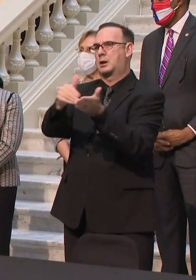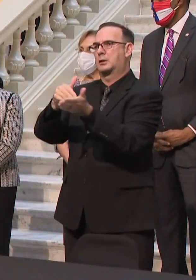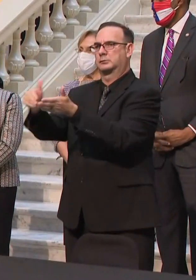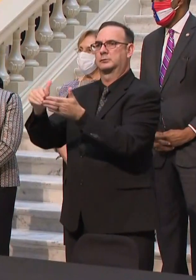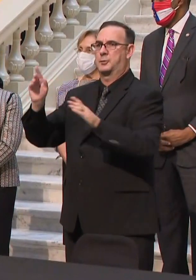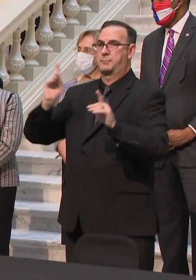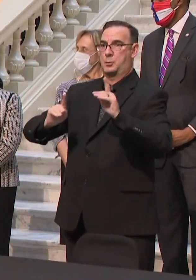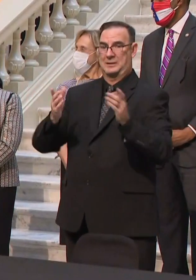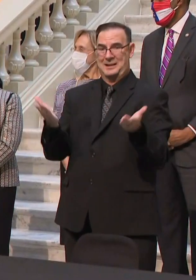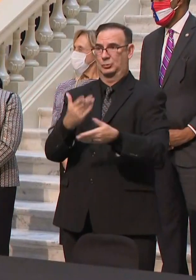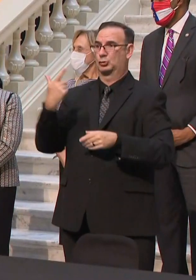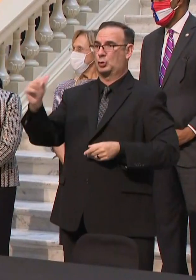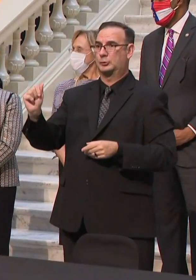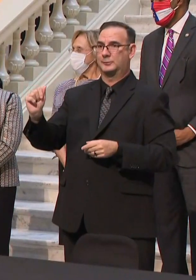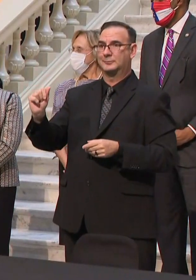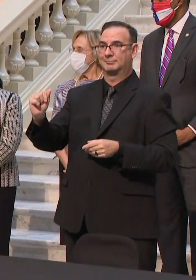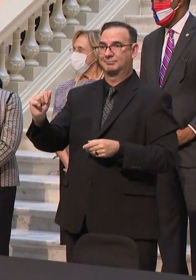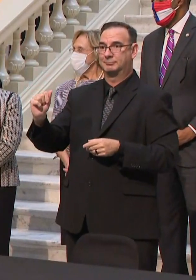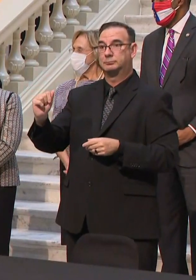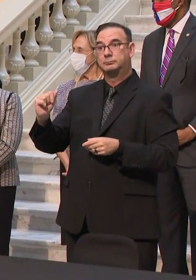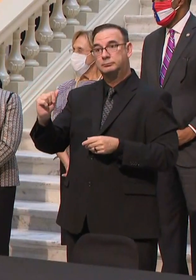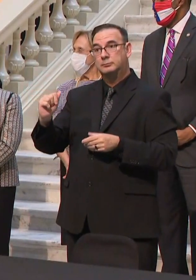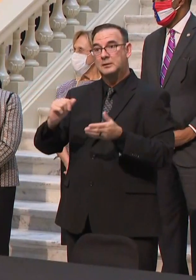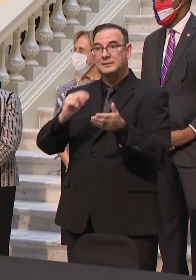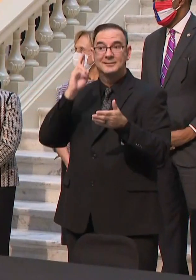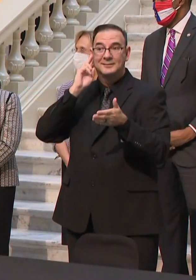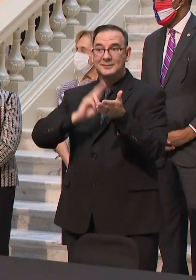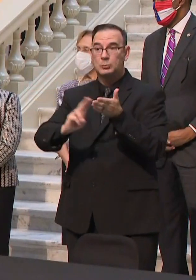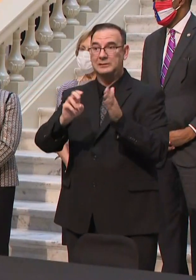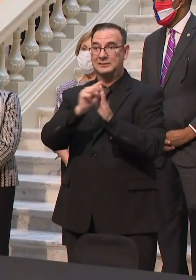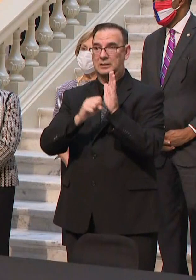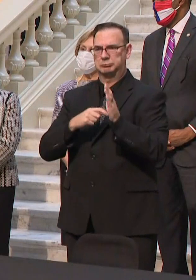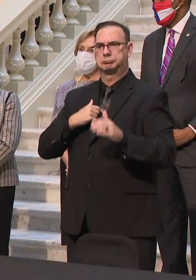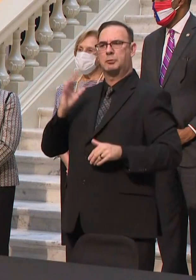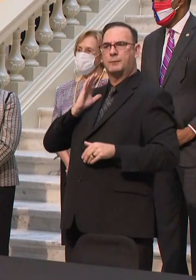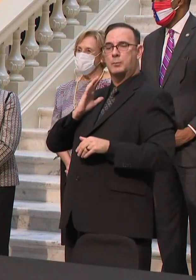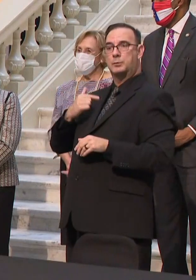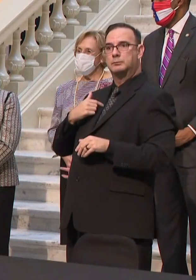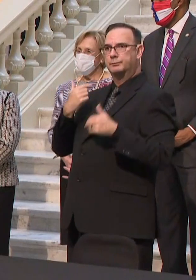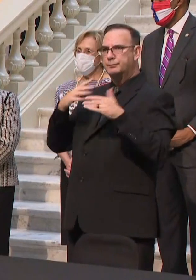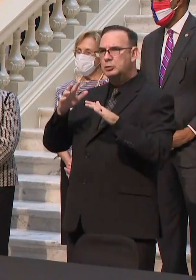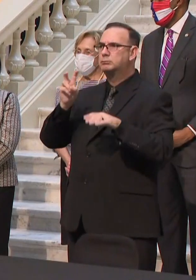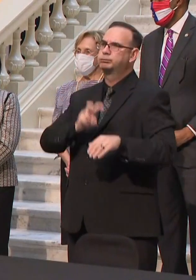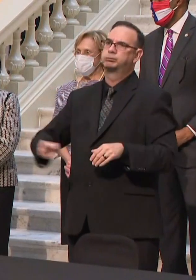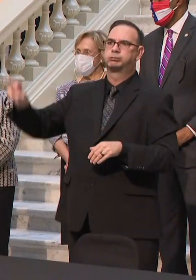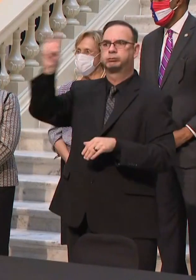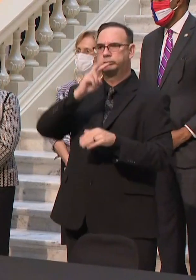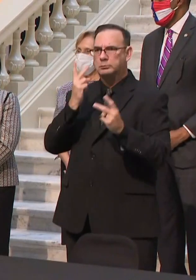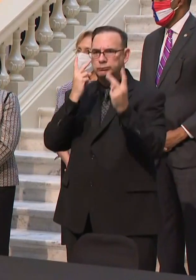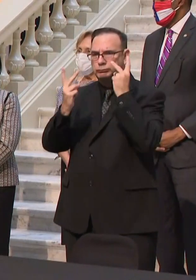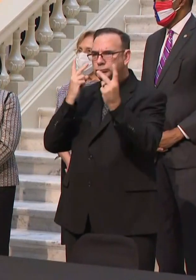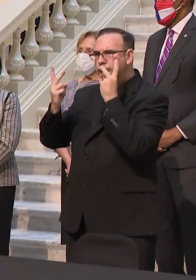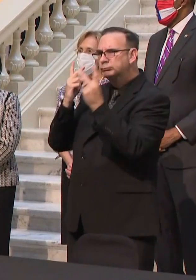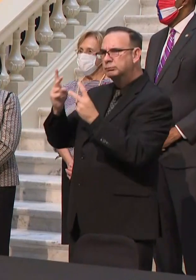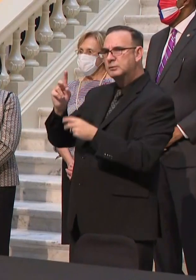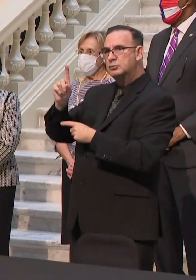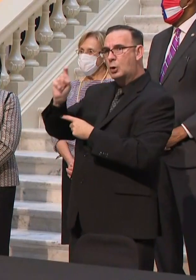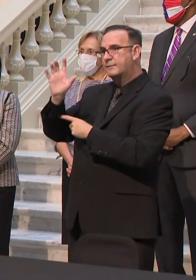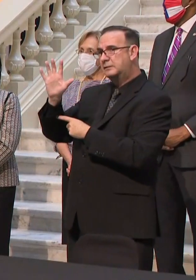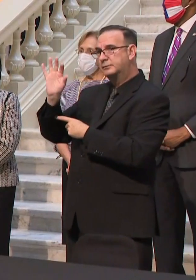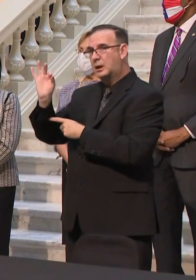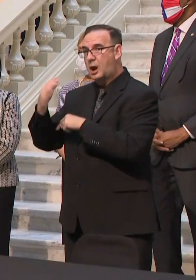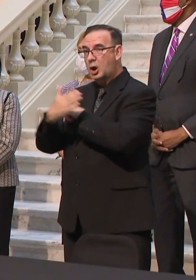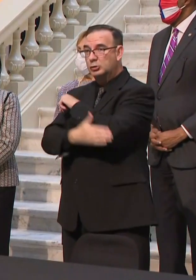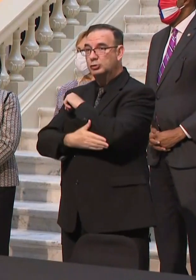As Secretary of State, many of you know that I traveled to all 159 counties during my first term in office. And I'm